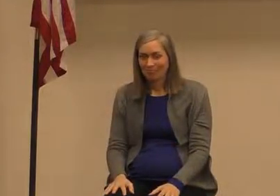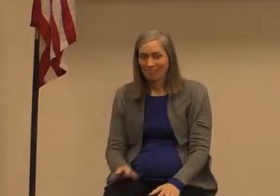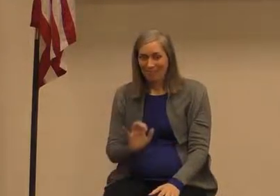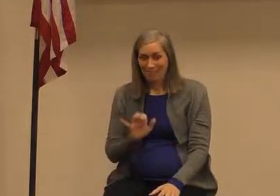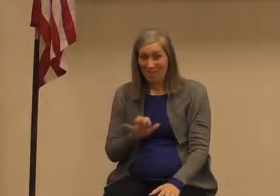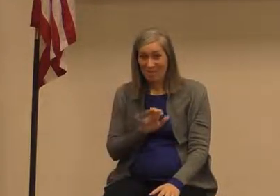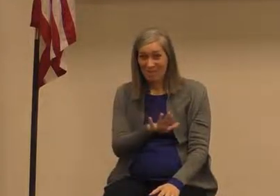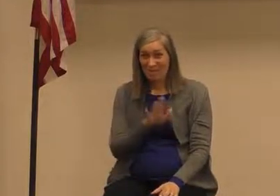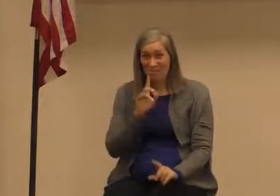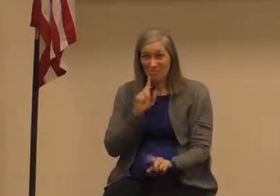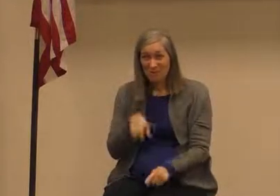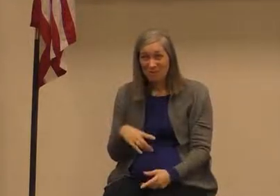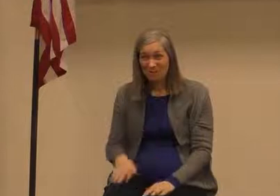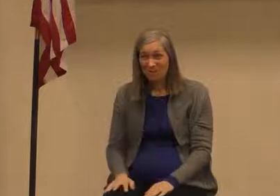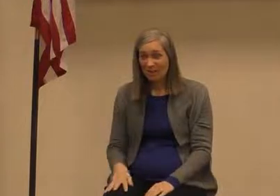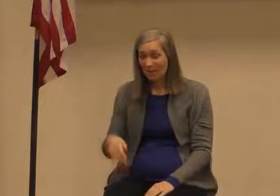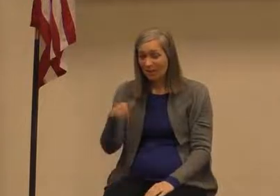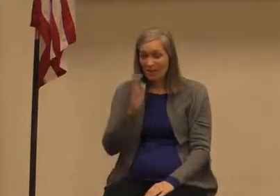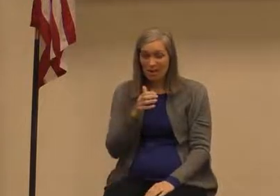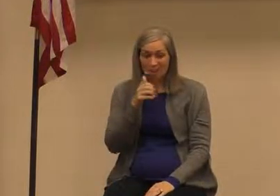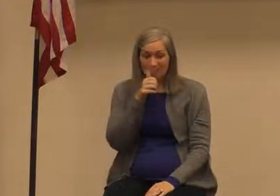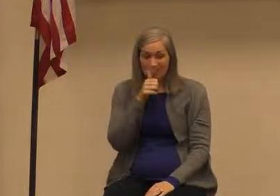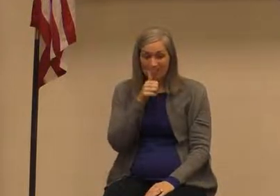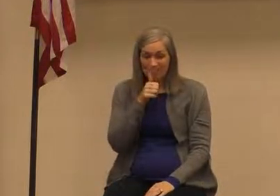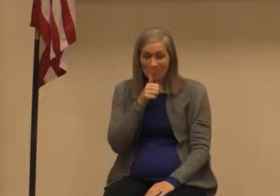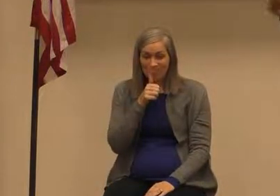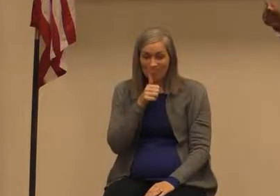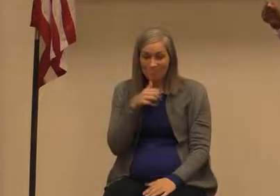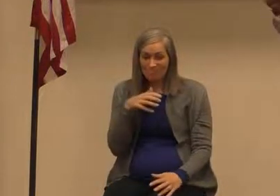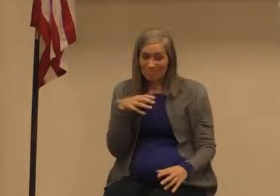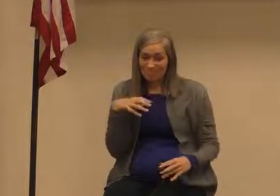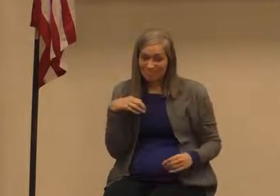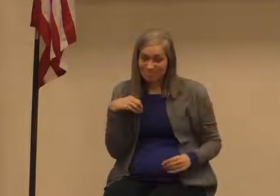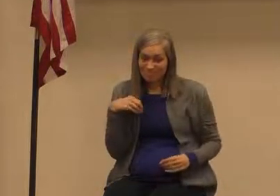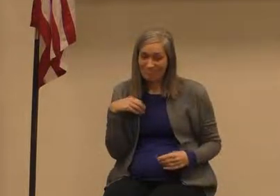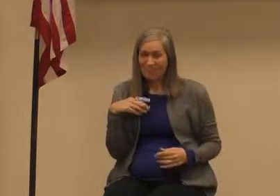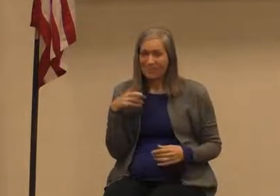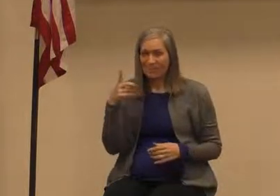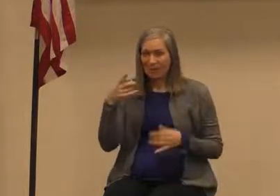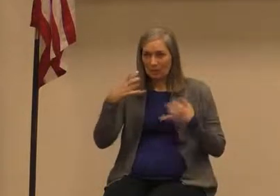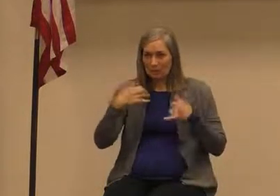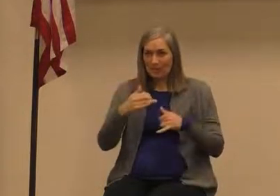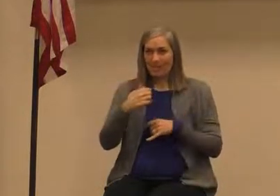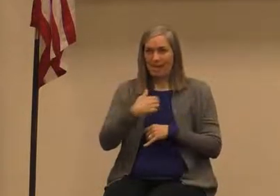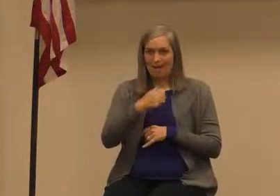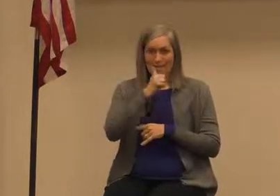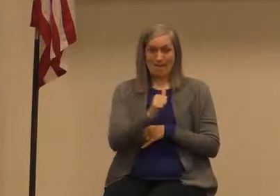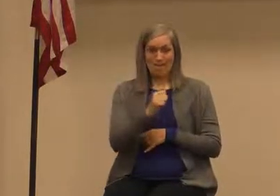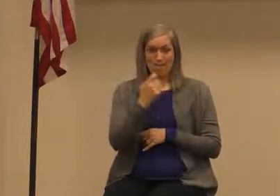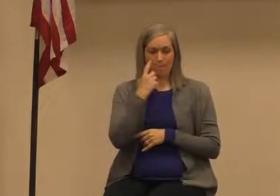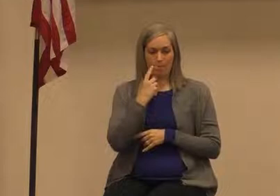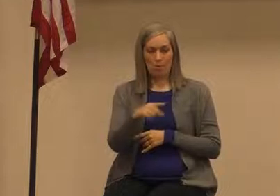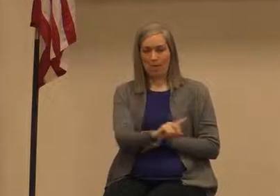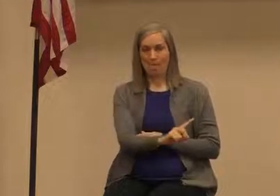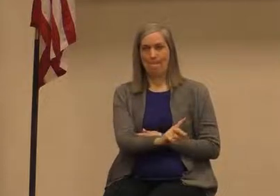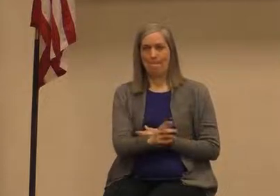put up with it he never stopped being I am for them isn't that amazing